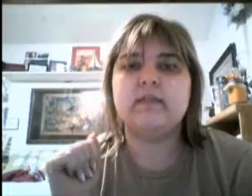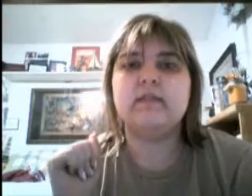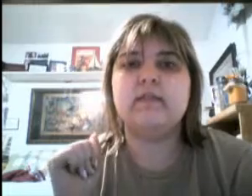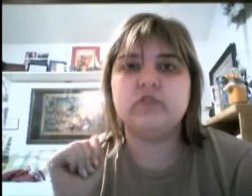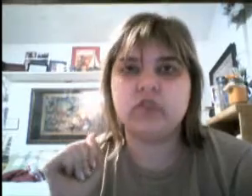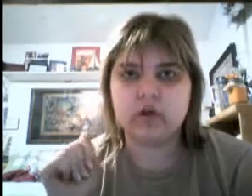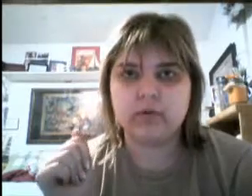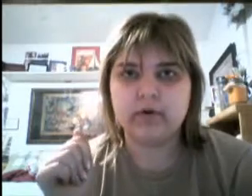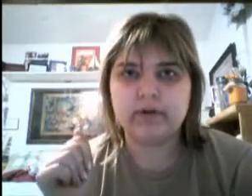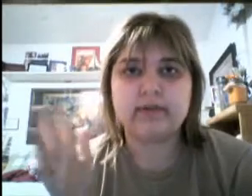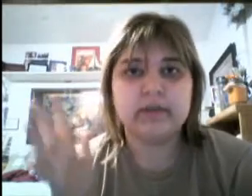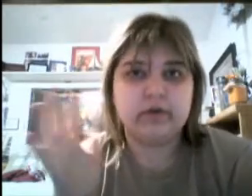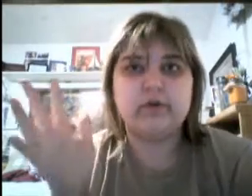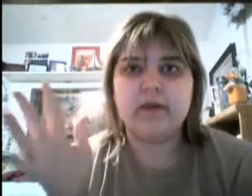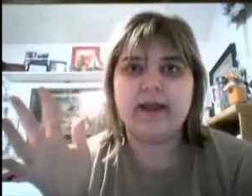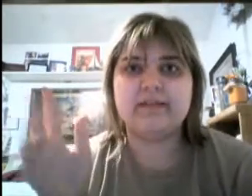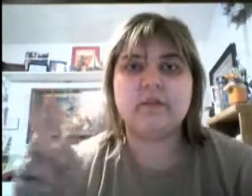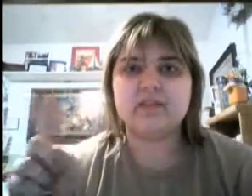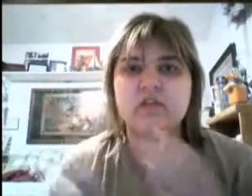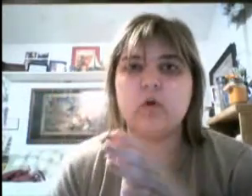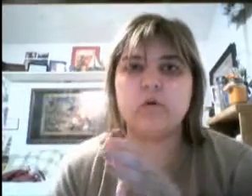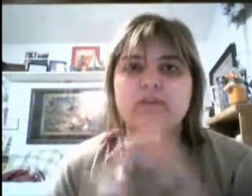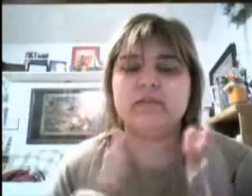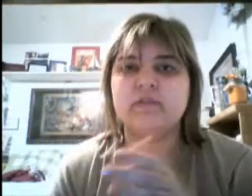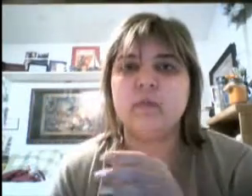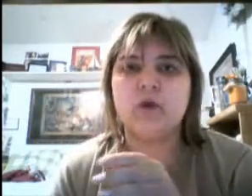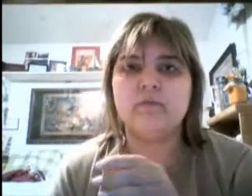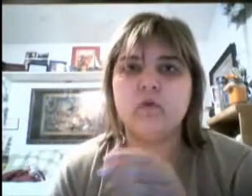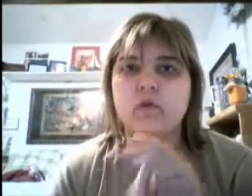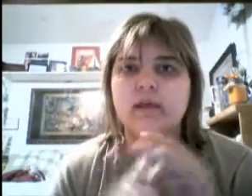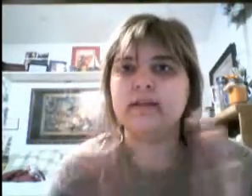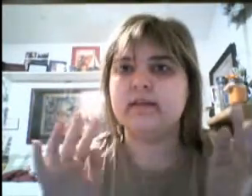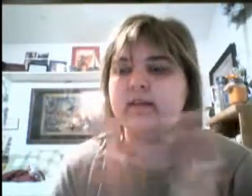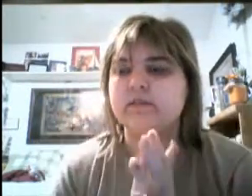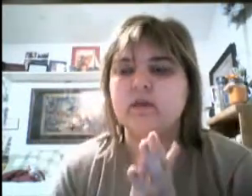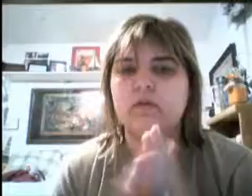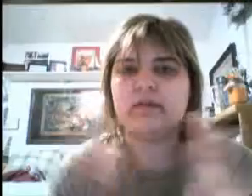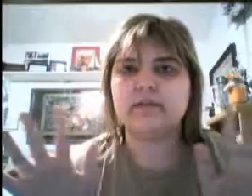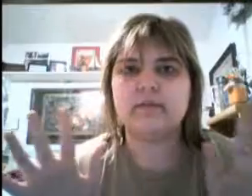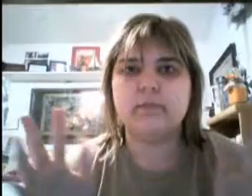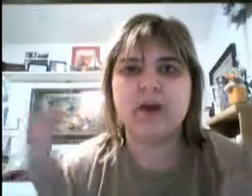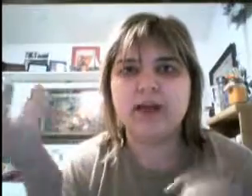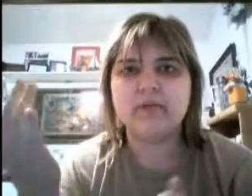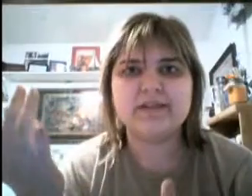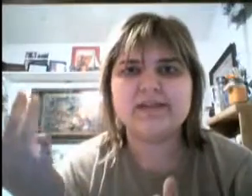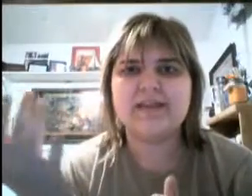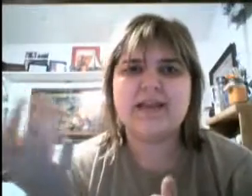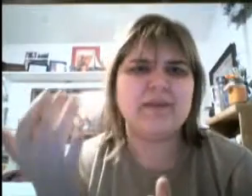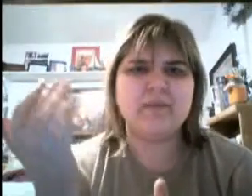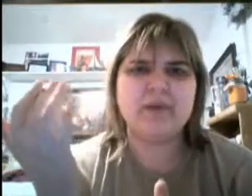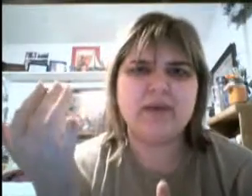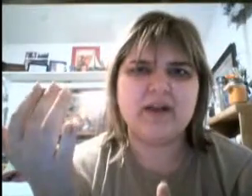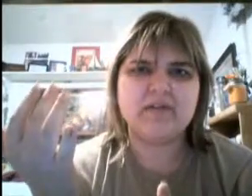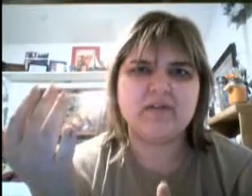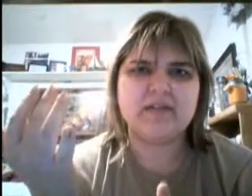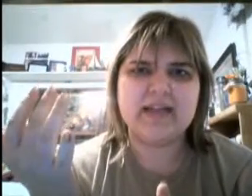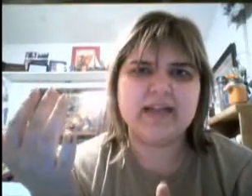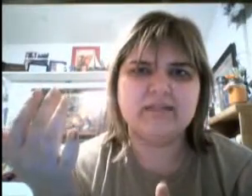the Jungle Book. You're, you're right. There was Star Wars, there was Marvel, there was all these other pirates. By the way, pirates, all they had